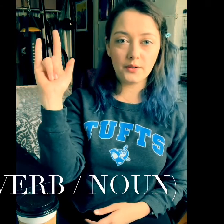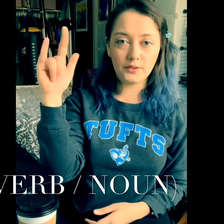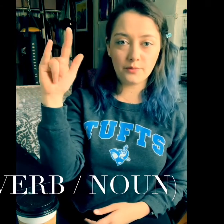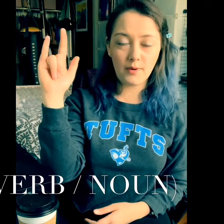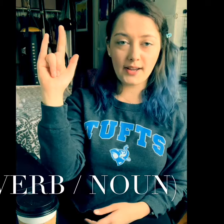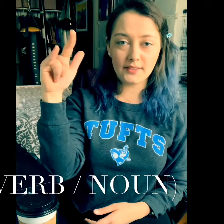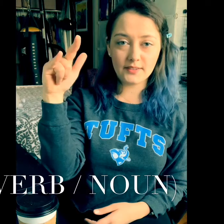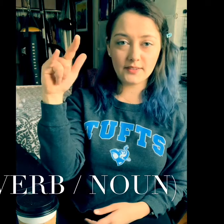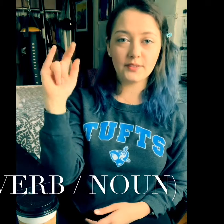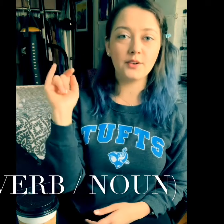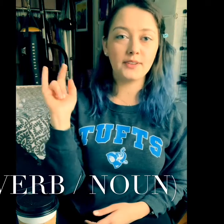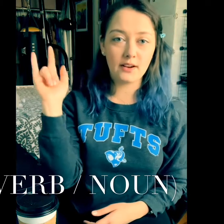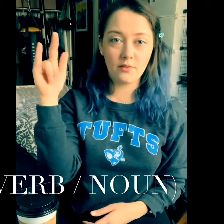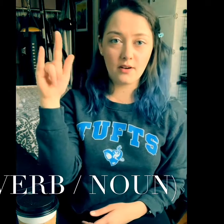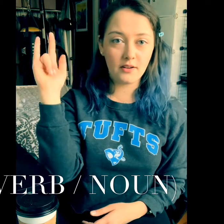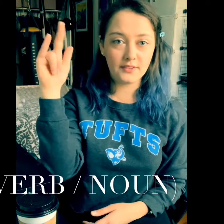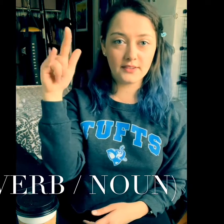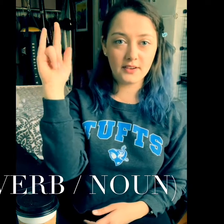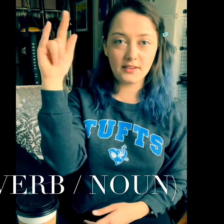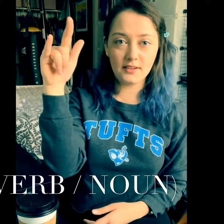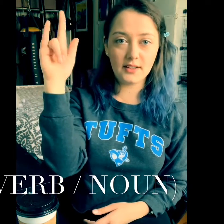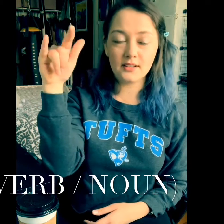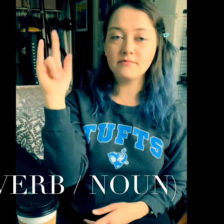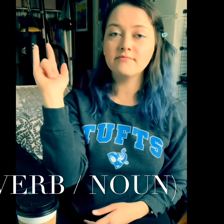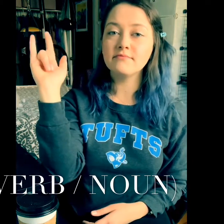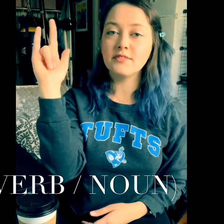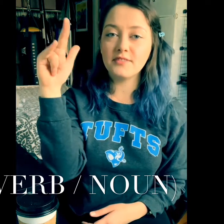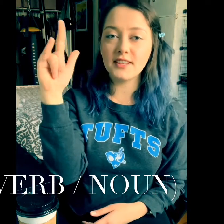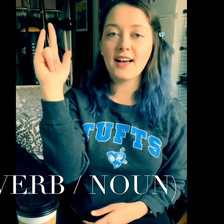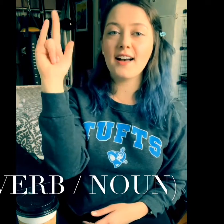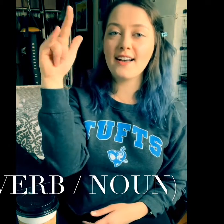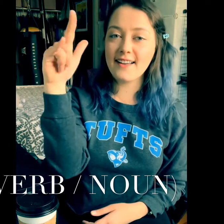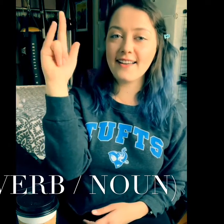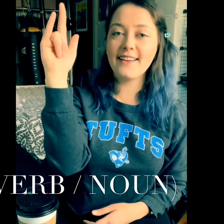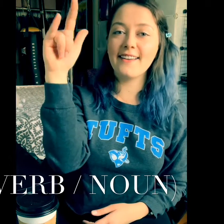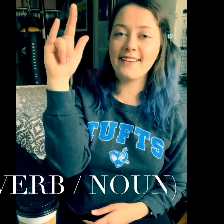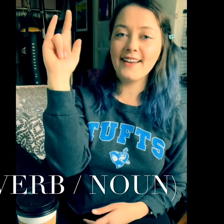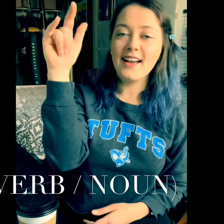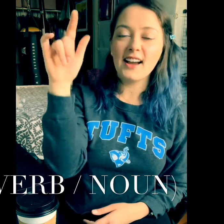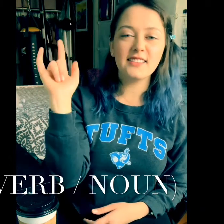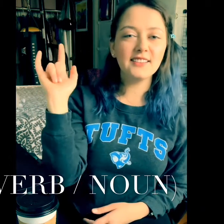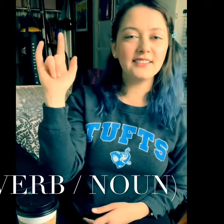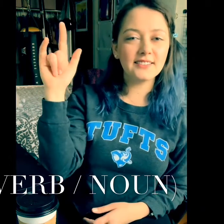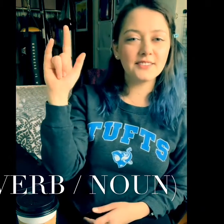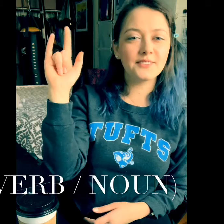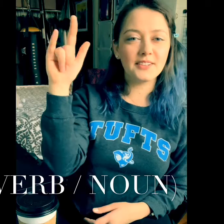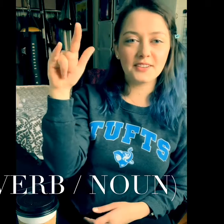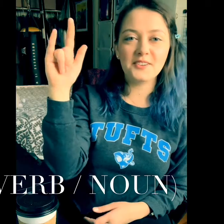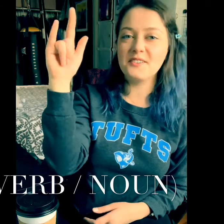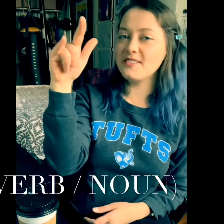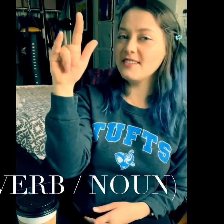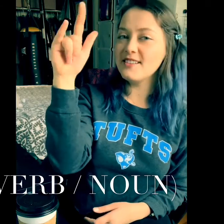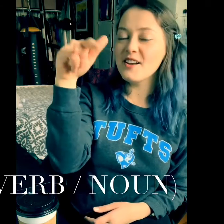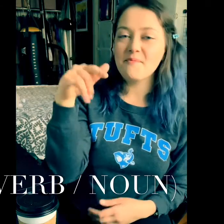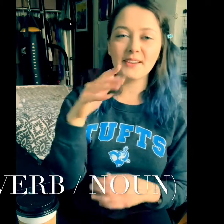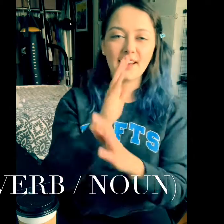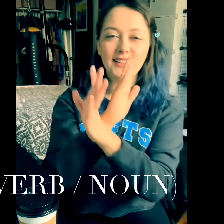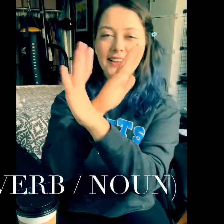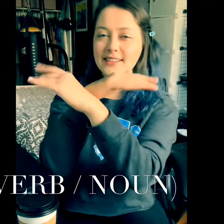twice Sort of like a rock concert You're like Fly I think this looks really cool But I like